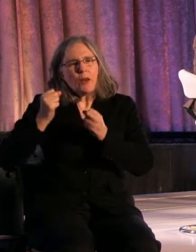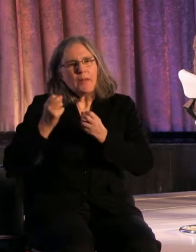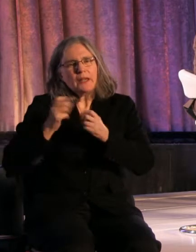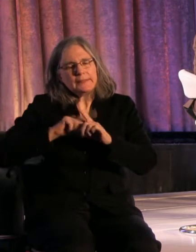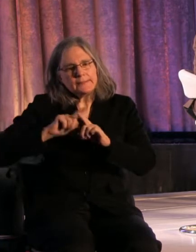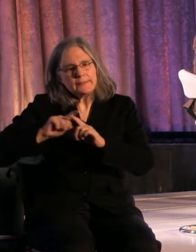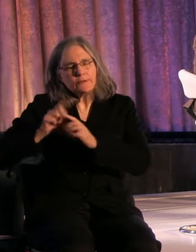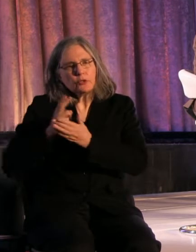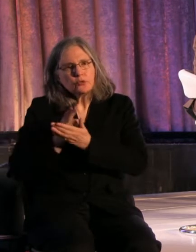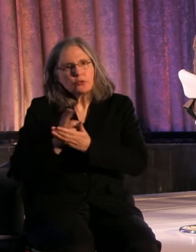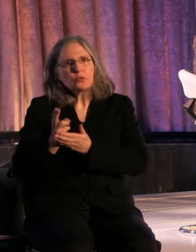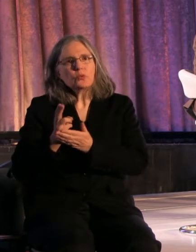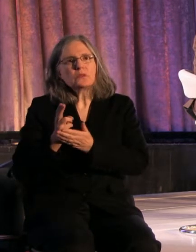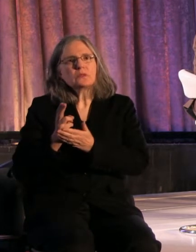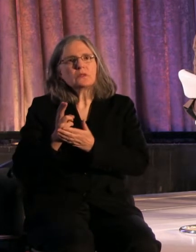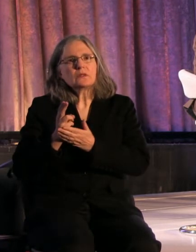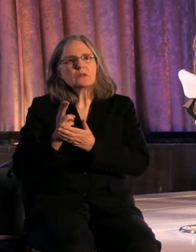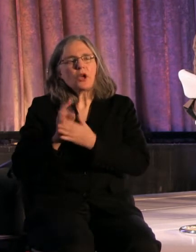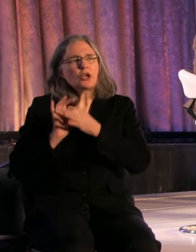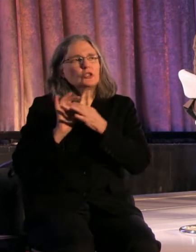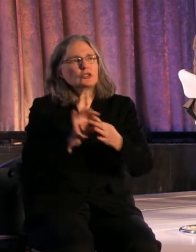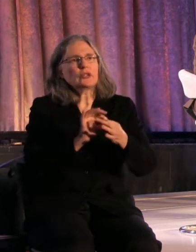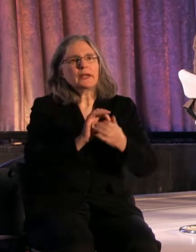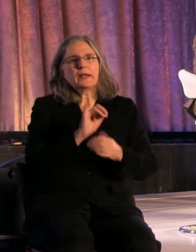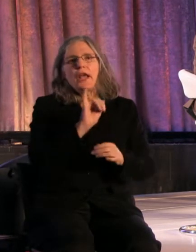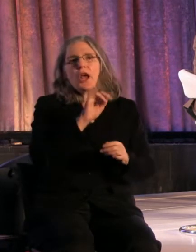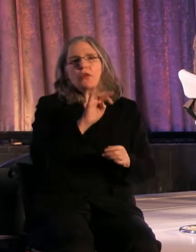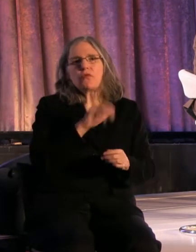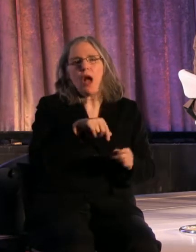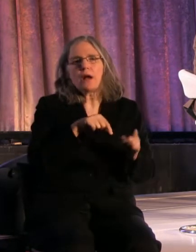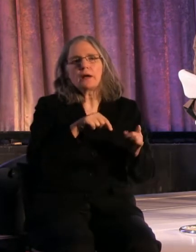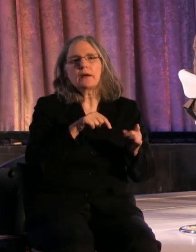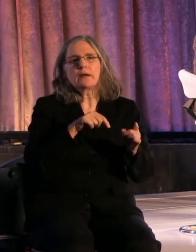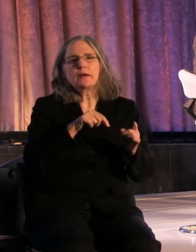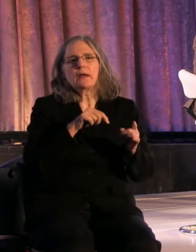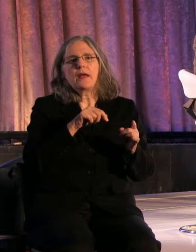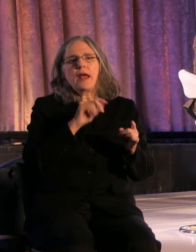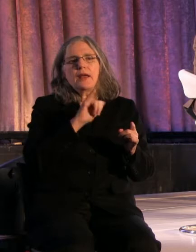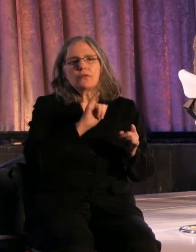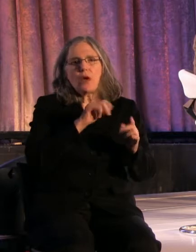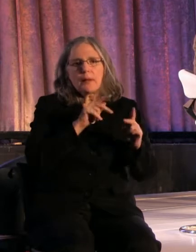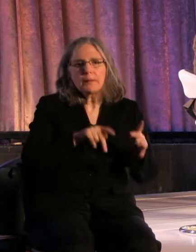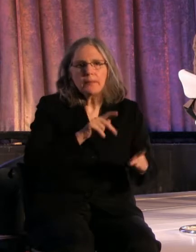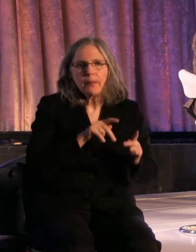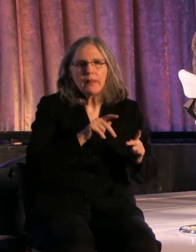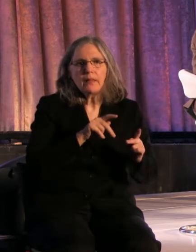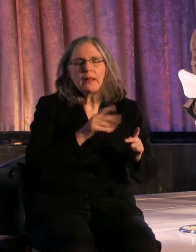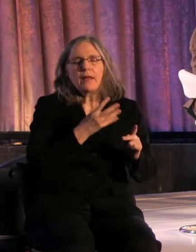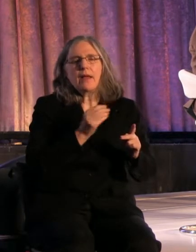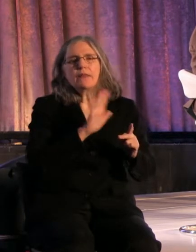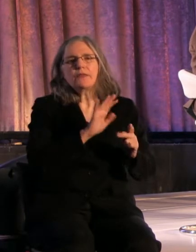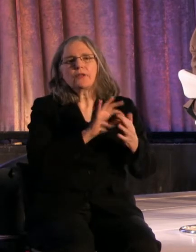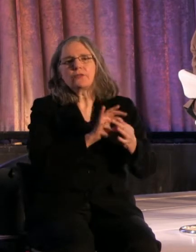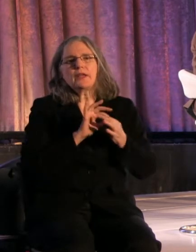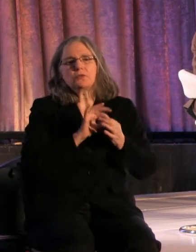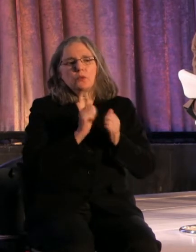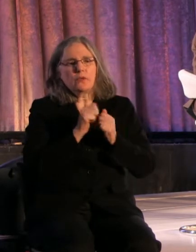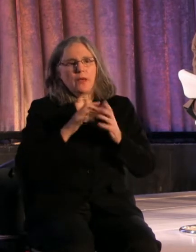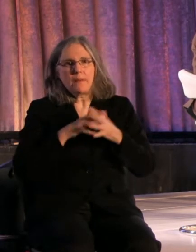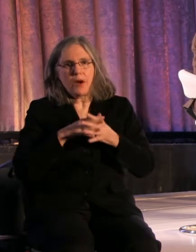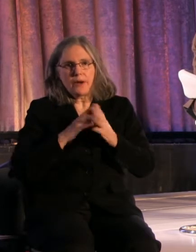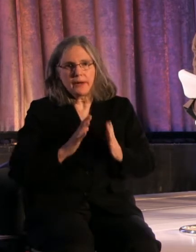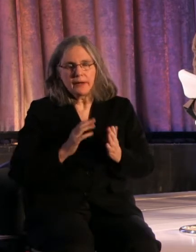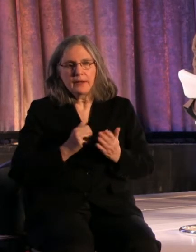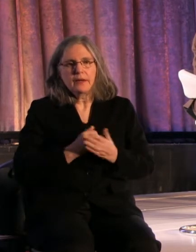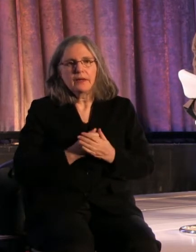about Iraq and Iraqis and Iraqis' relationships with Americans and Americans. So much so that when they